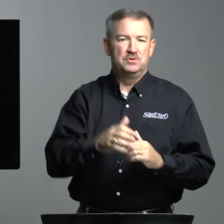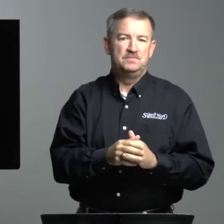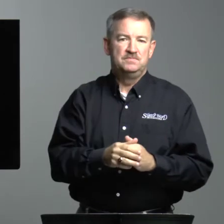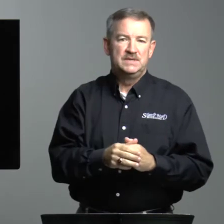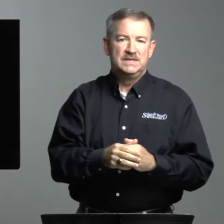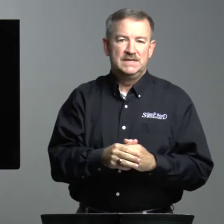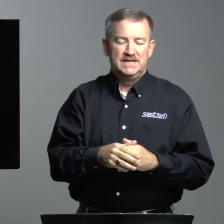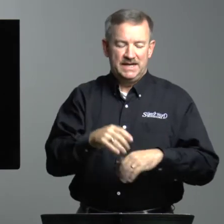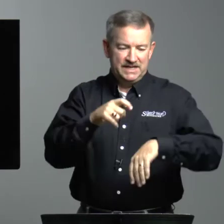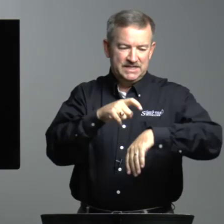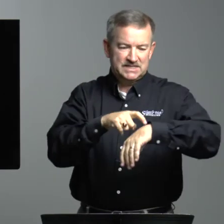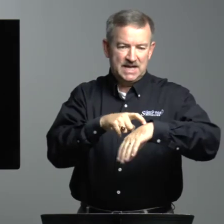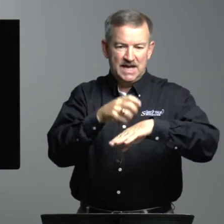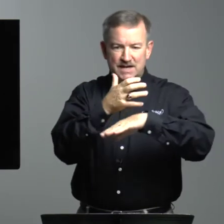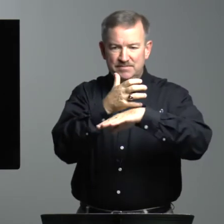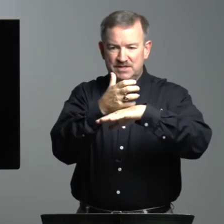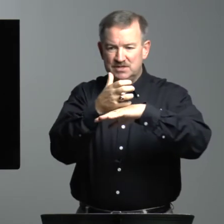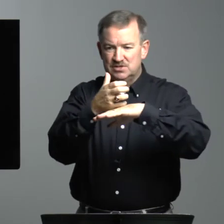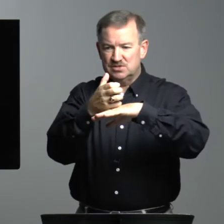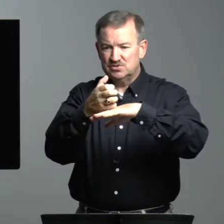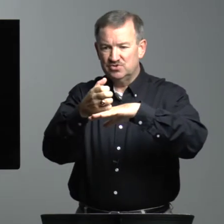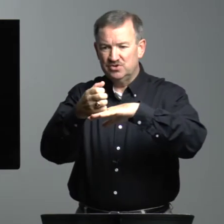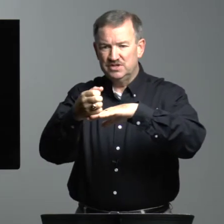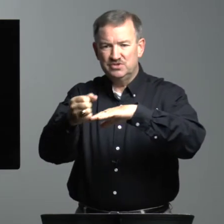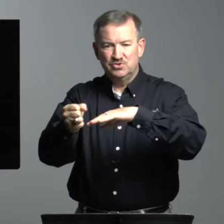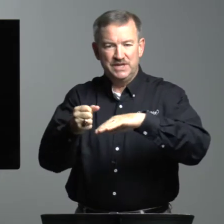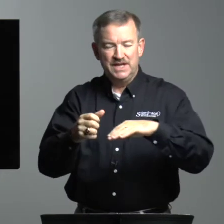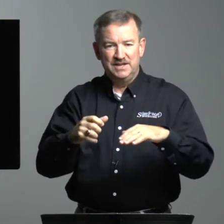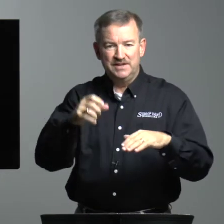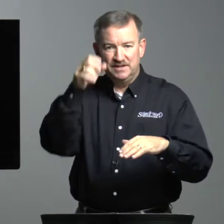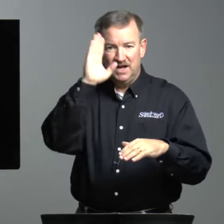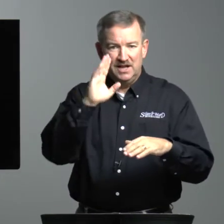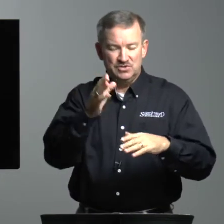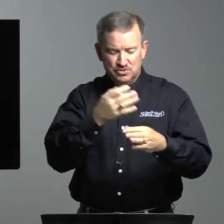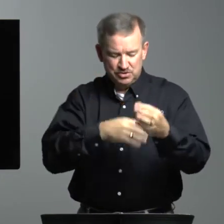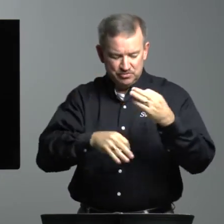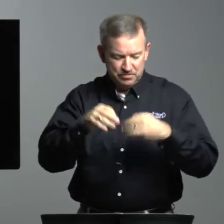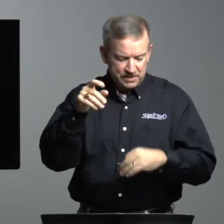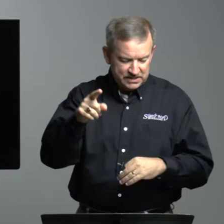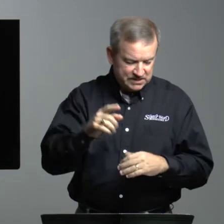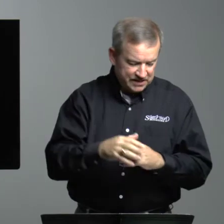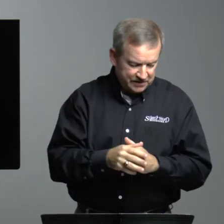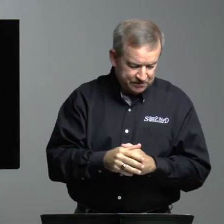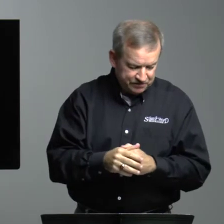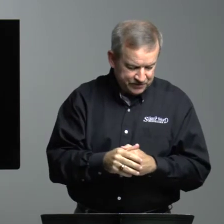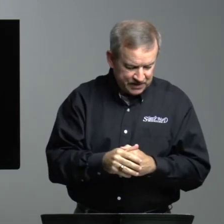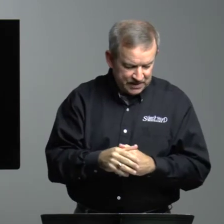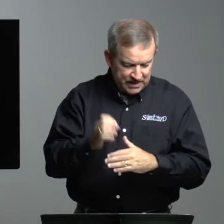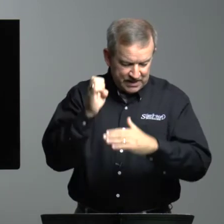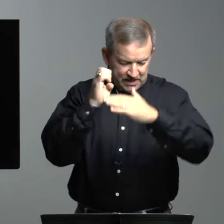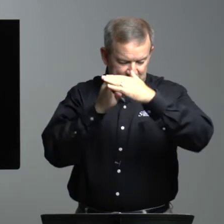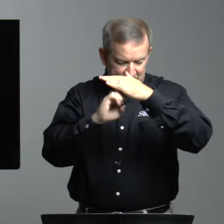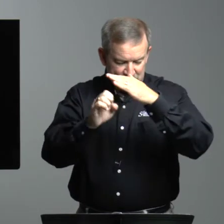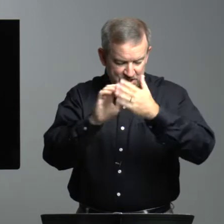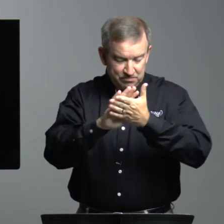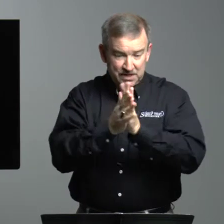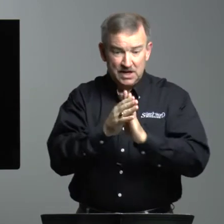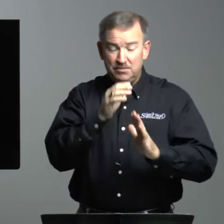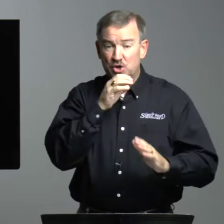And his time is drawing to an end and God is going to replace him. Elijah had become an